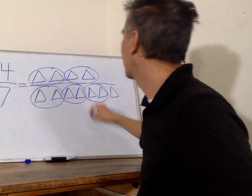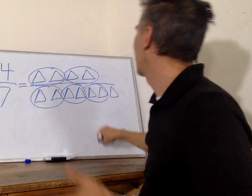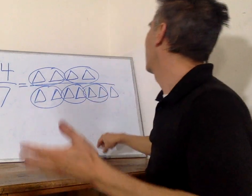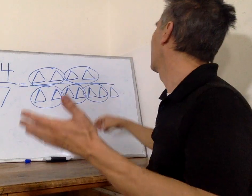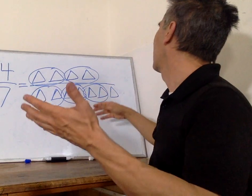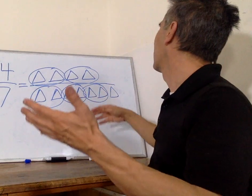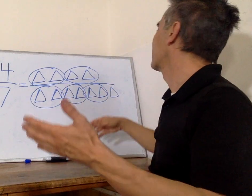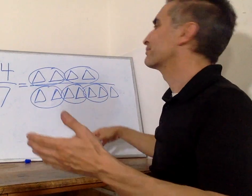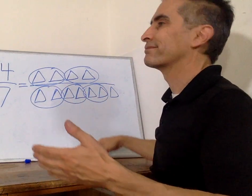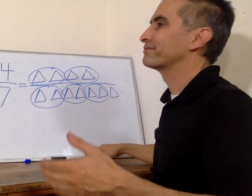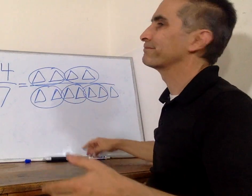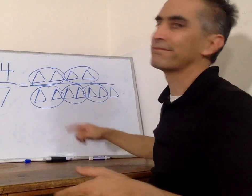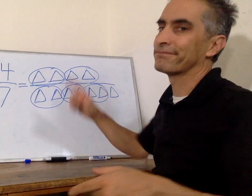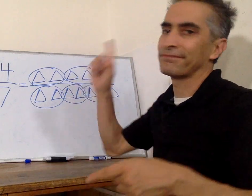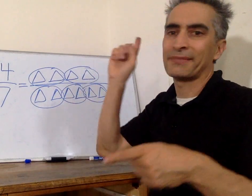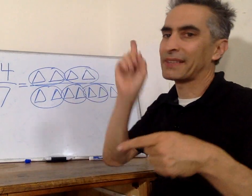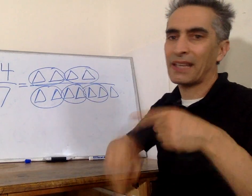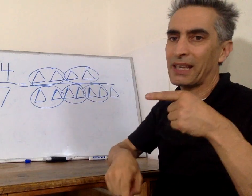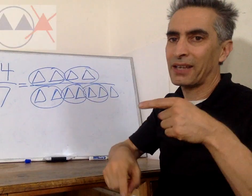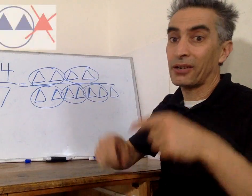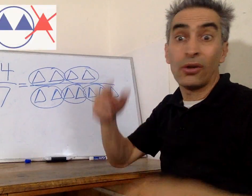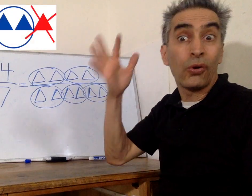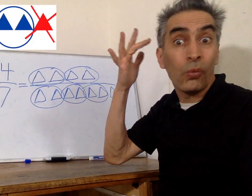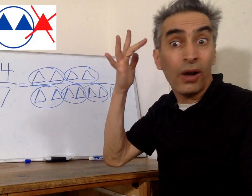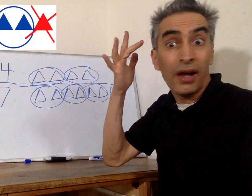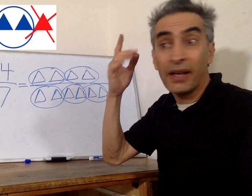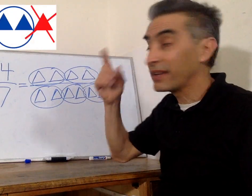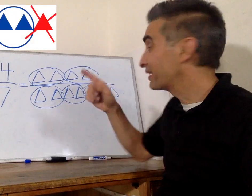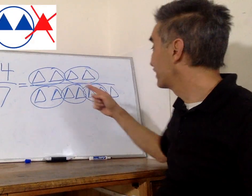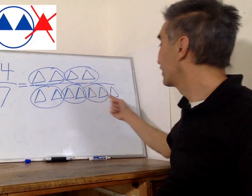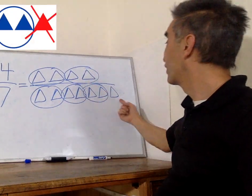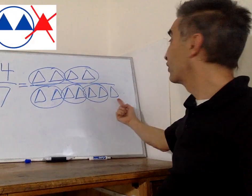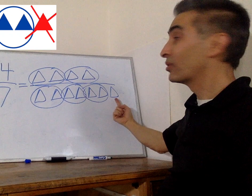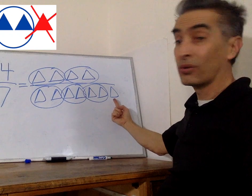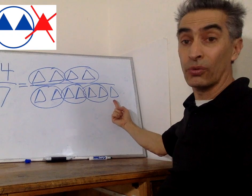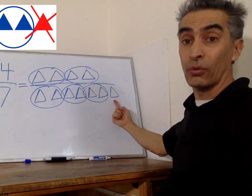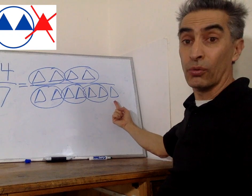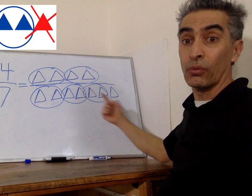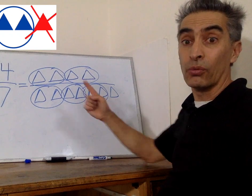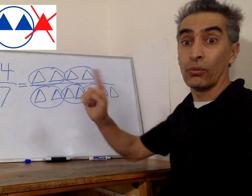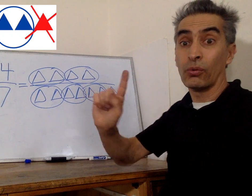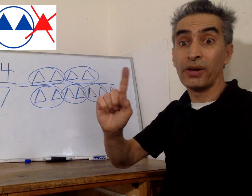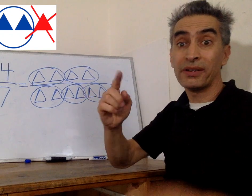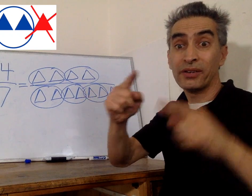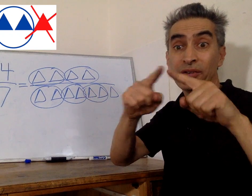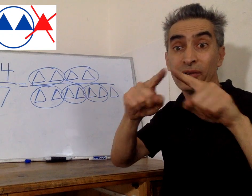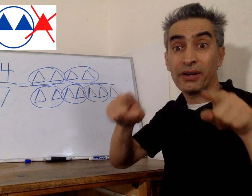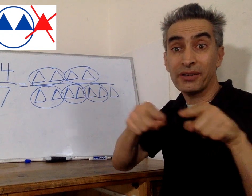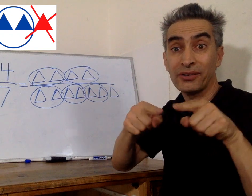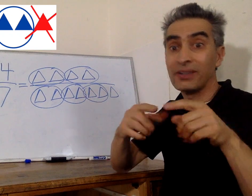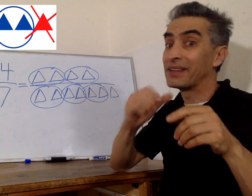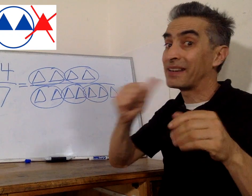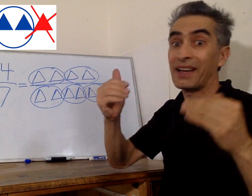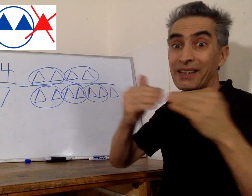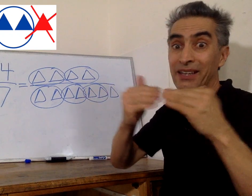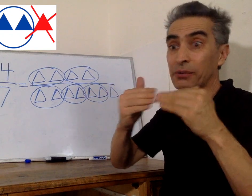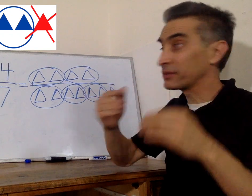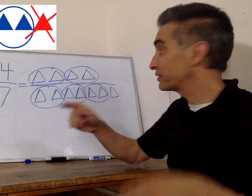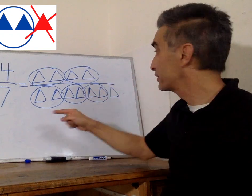Oh, can't do it. Because there's 1 left over. 1 triangle doesn't equal